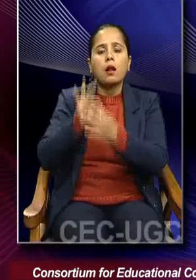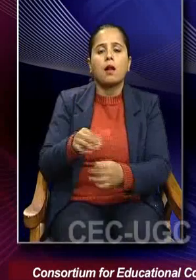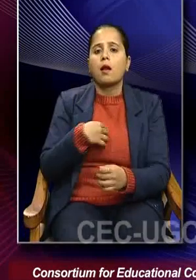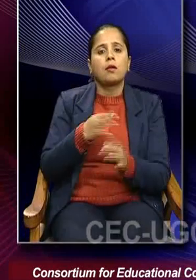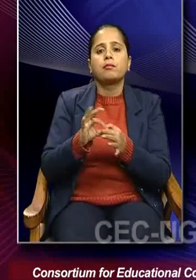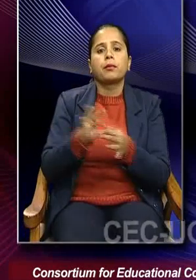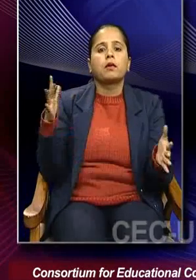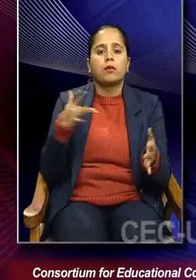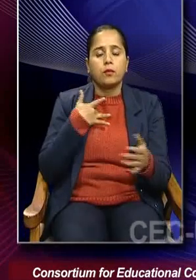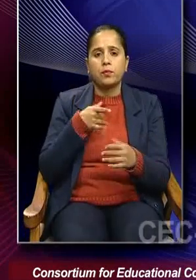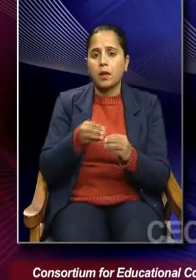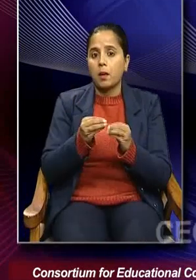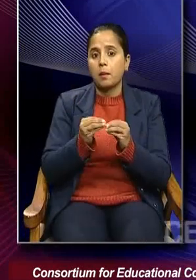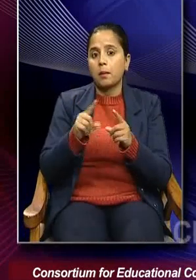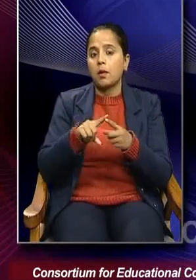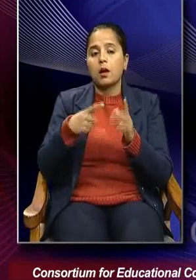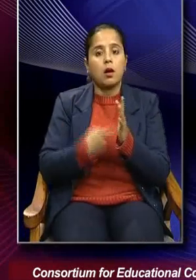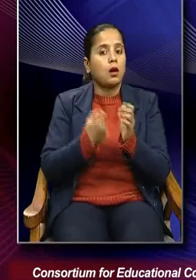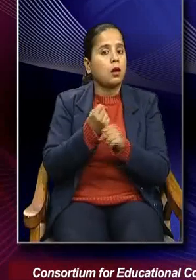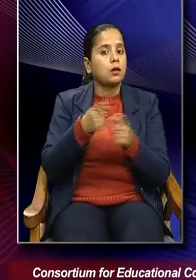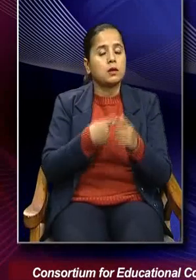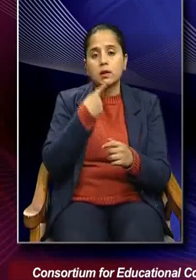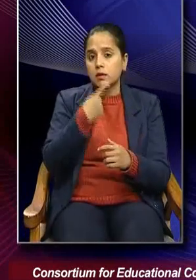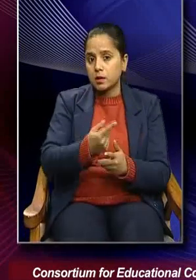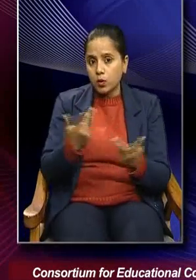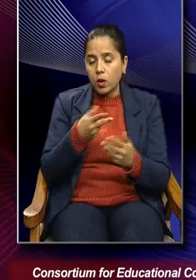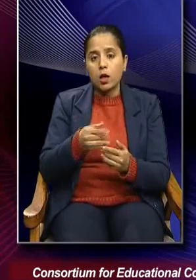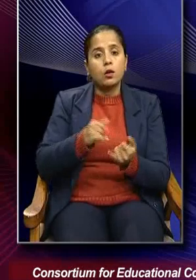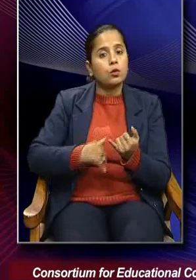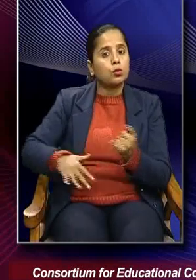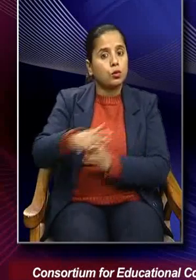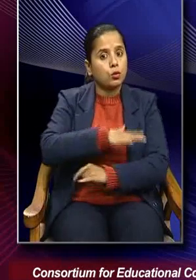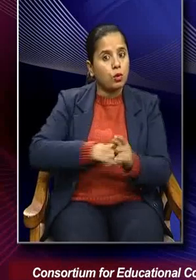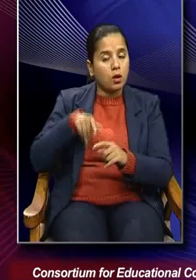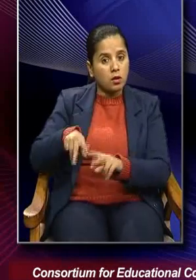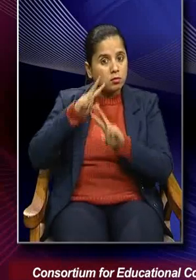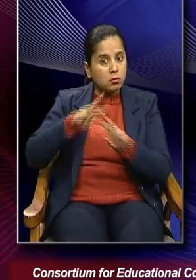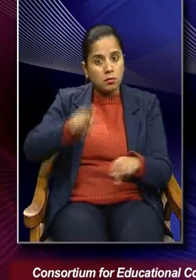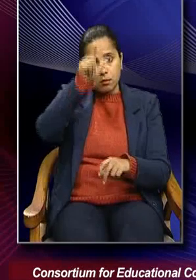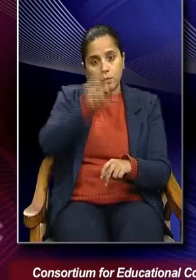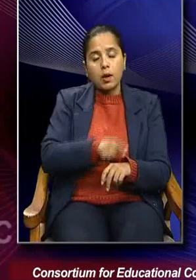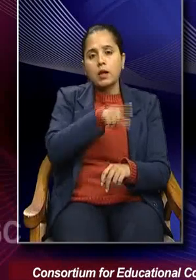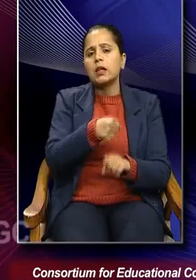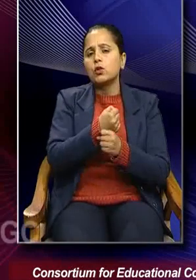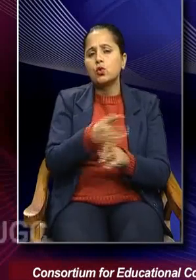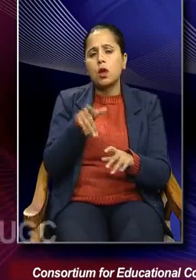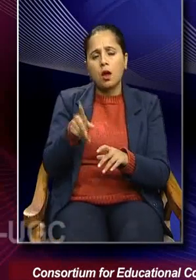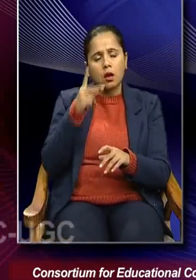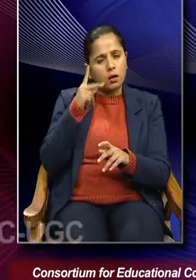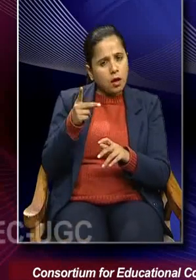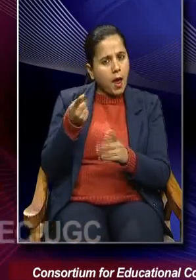What Berger says is that a sociologist looks for a general pattern